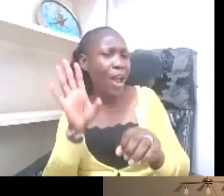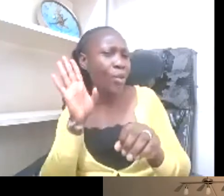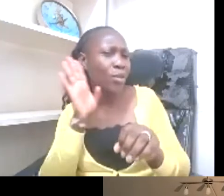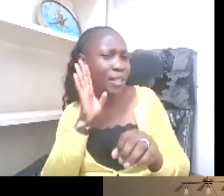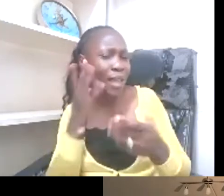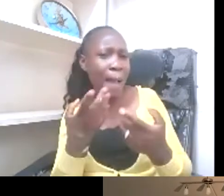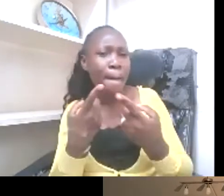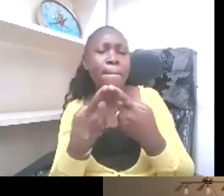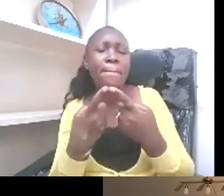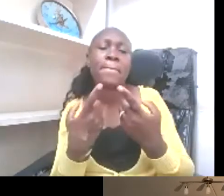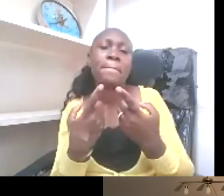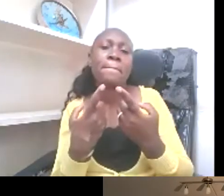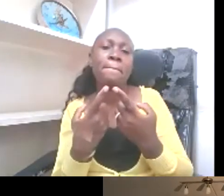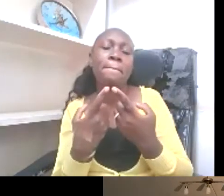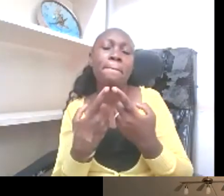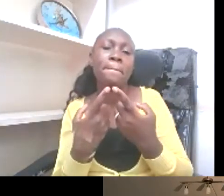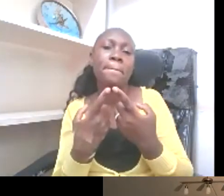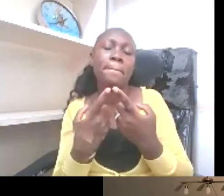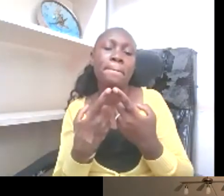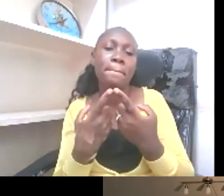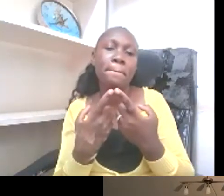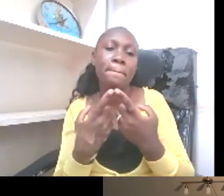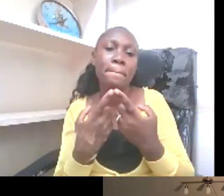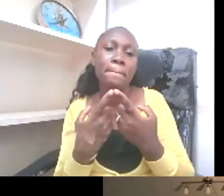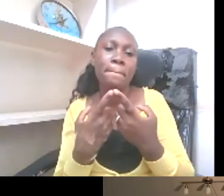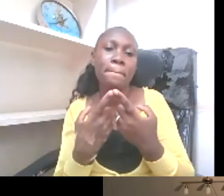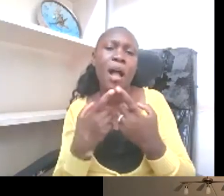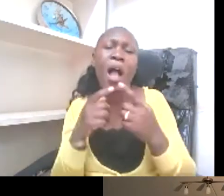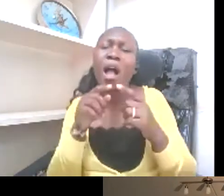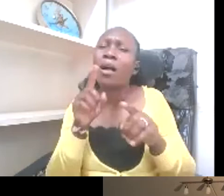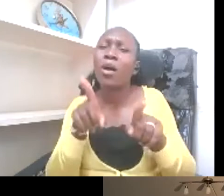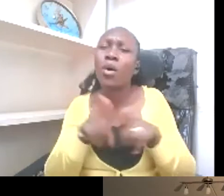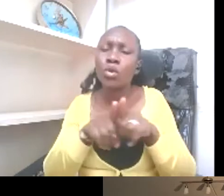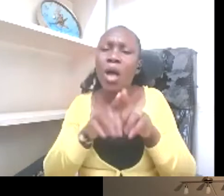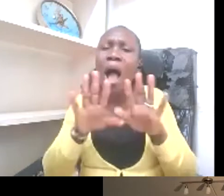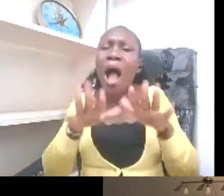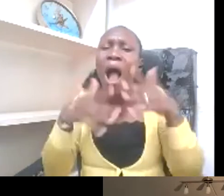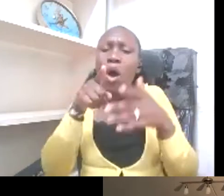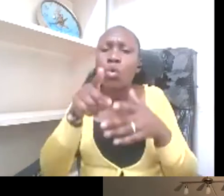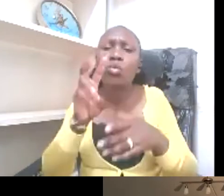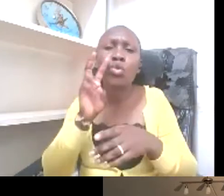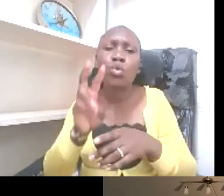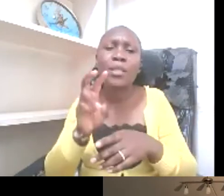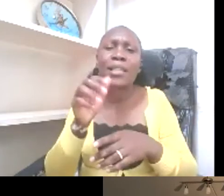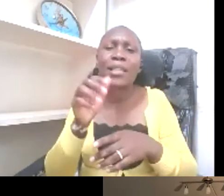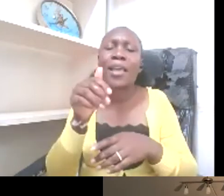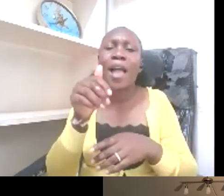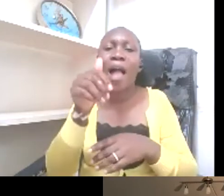How do you see artificial intelligence tools coming up on the market? Like the mentioned